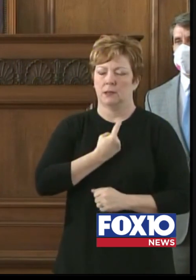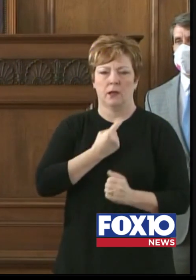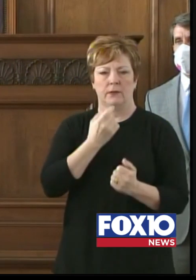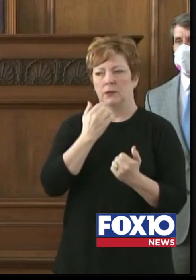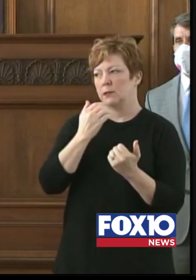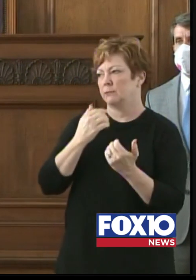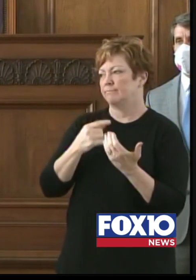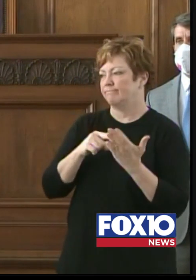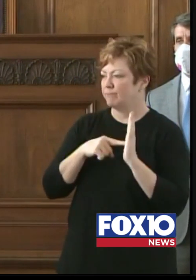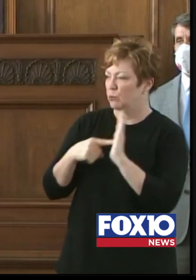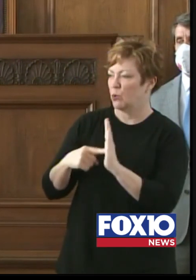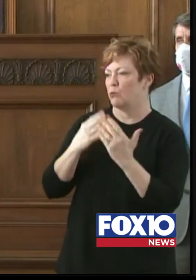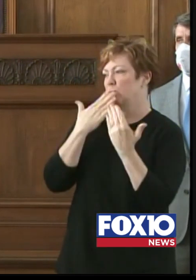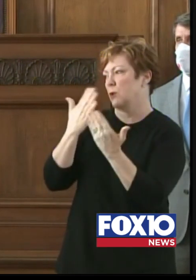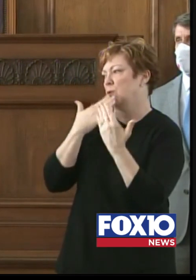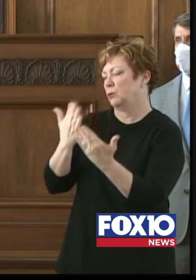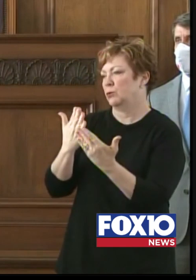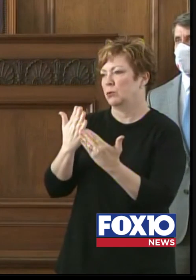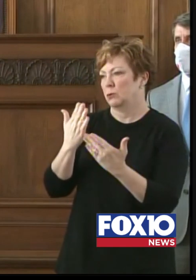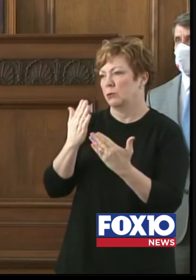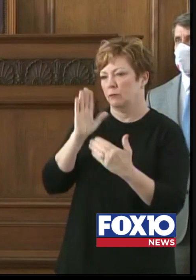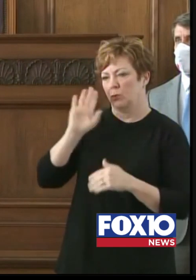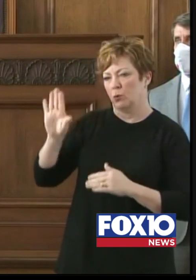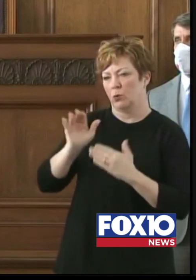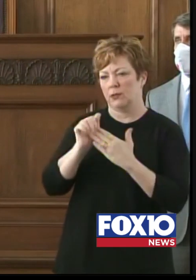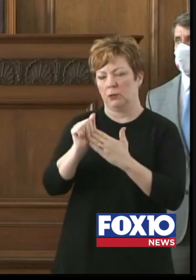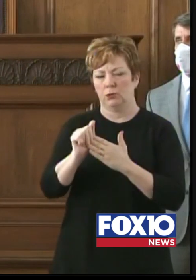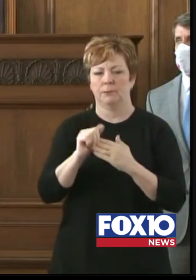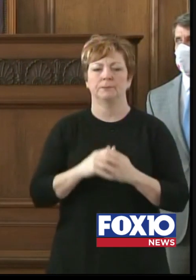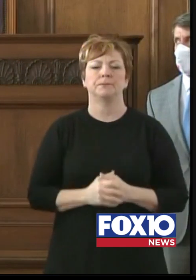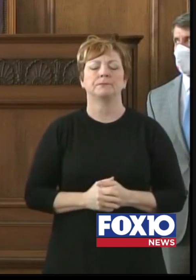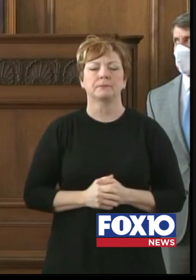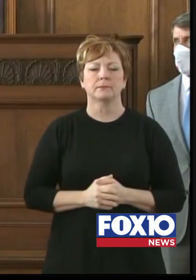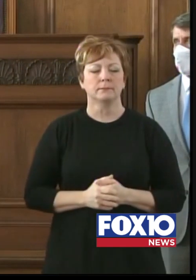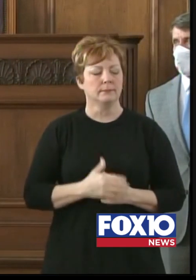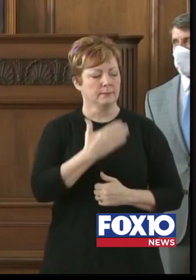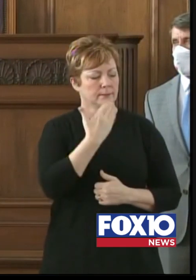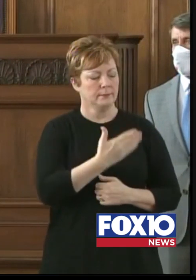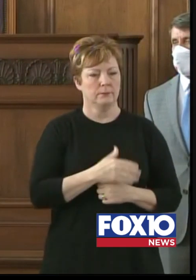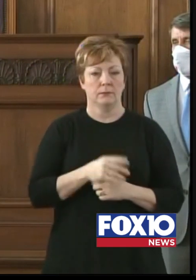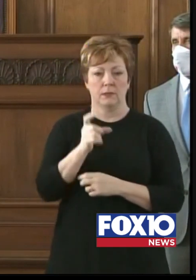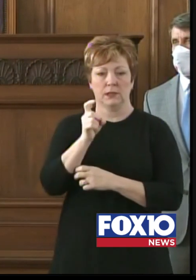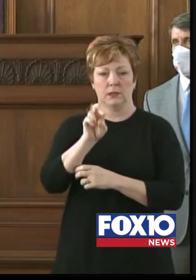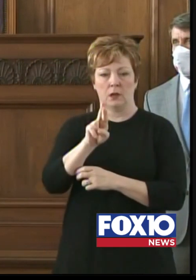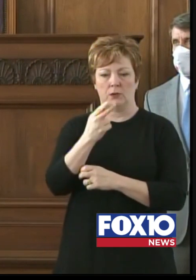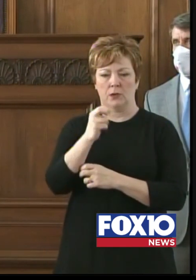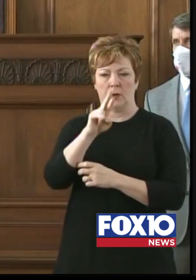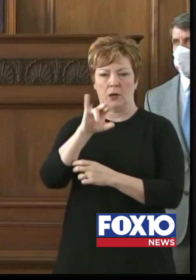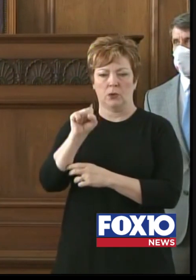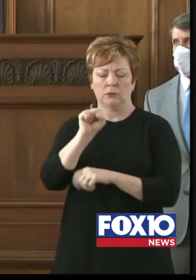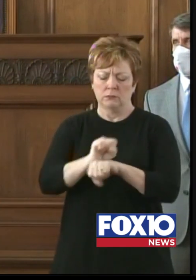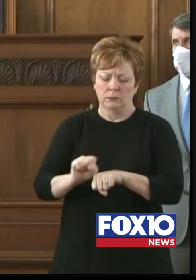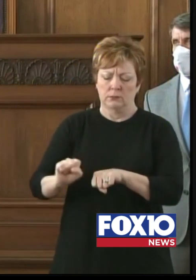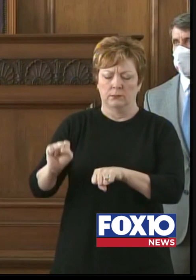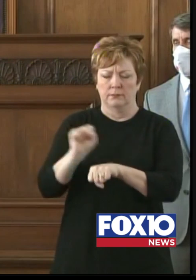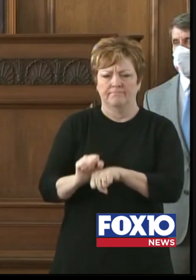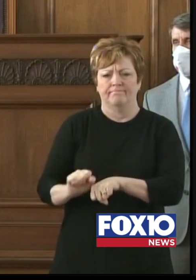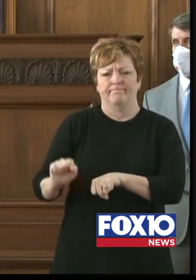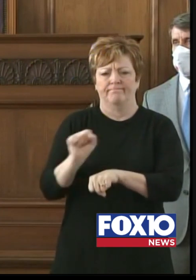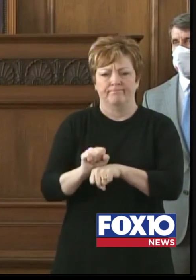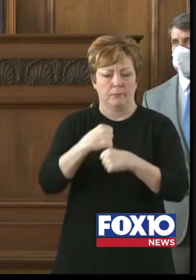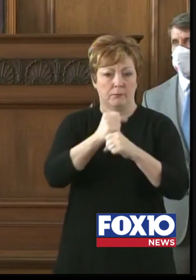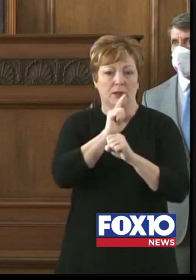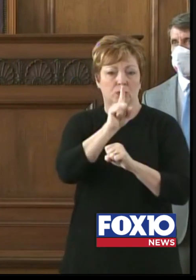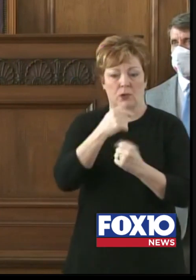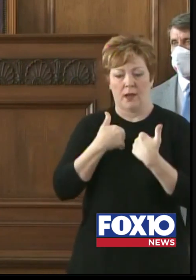gratitude for your leadership during this time. Dr. Harris has worked diligently to ensure that we have more